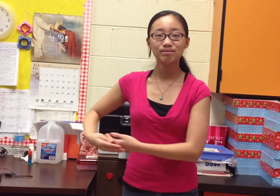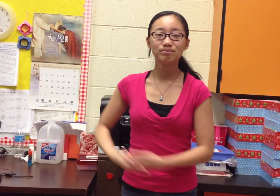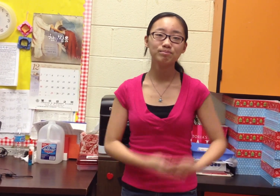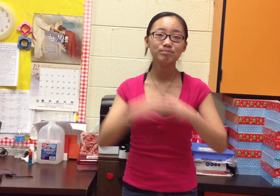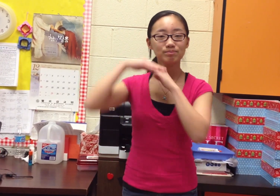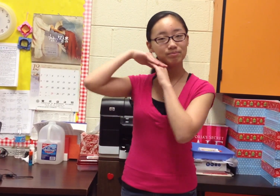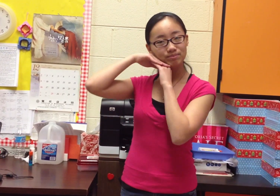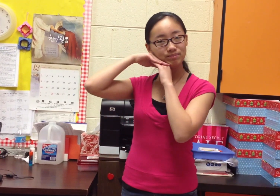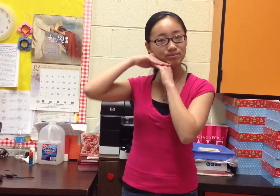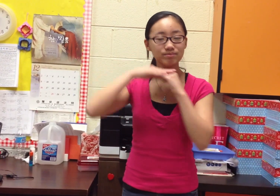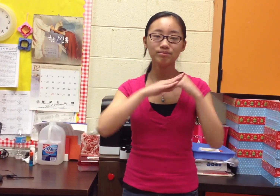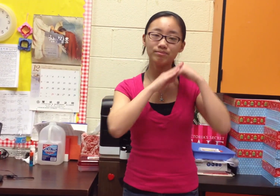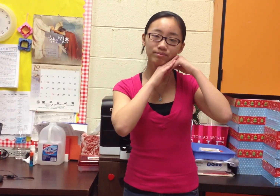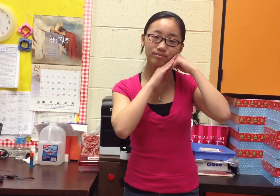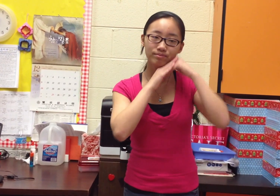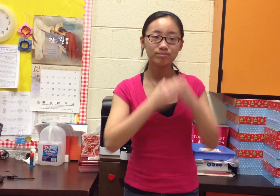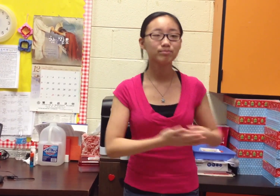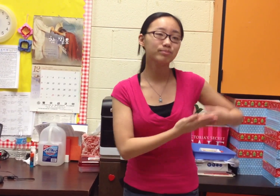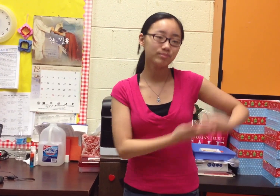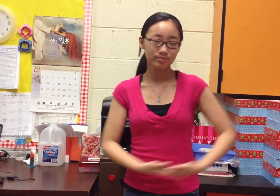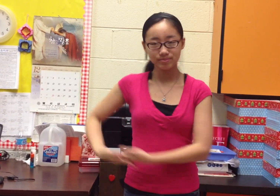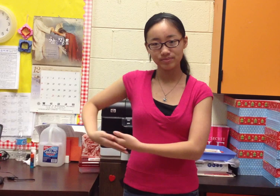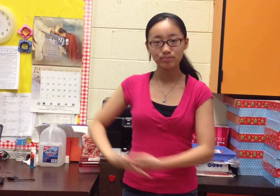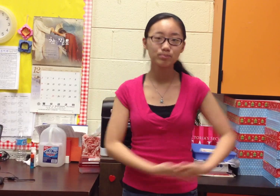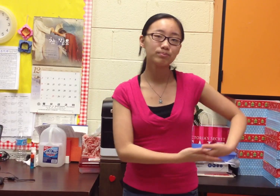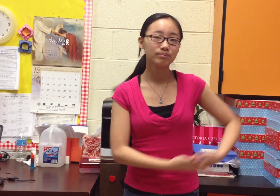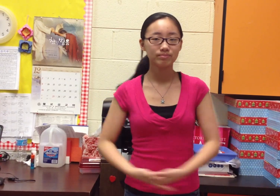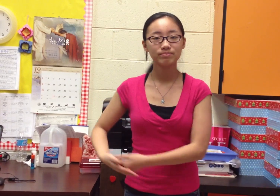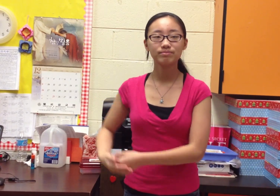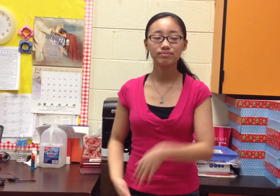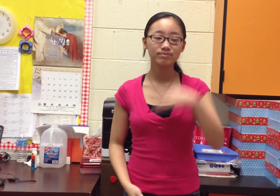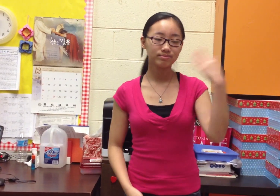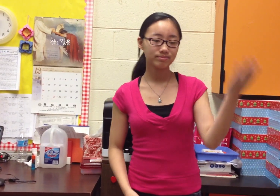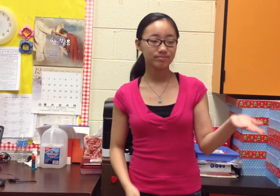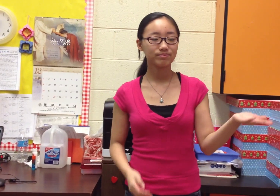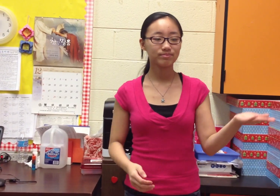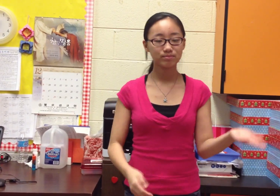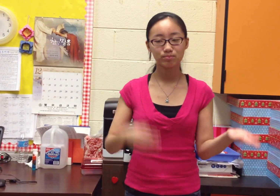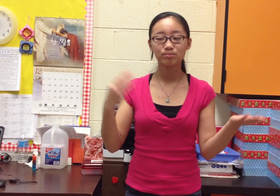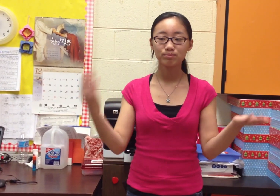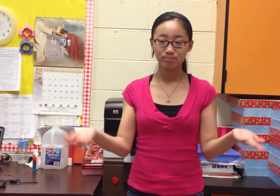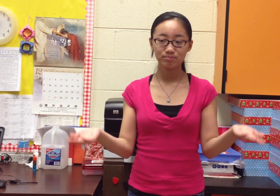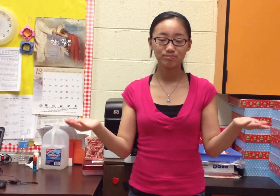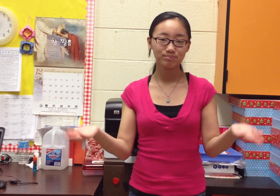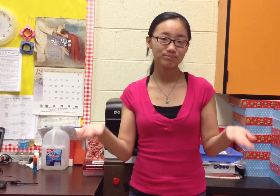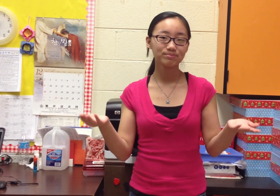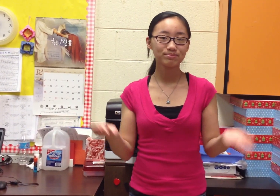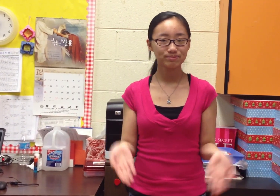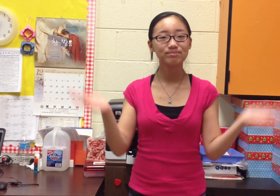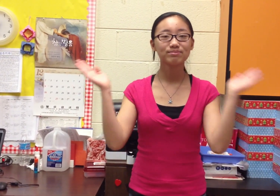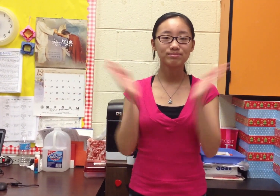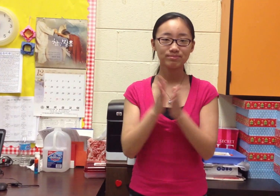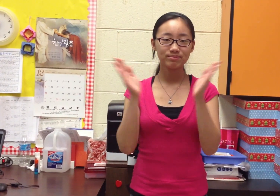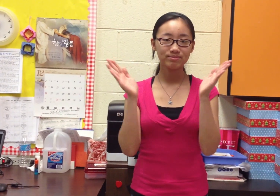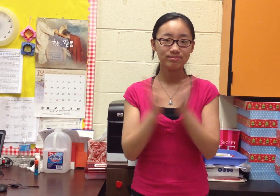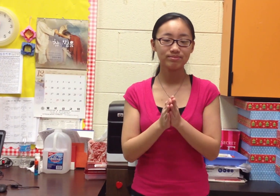The Virgin Mary had a baby boy And they said that his name was Jesus